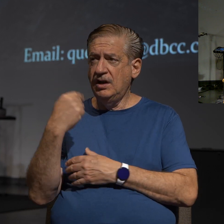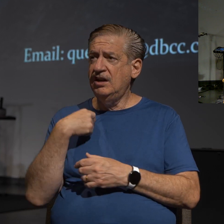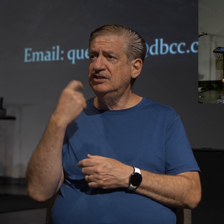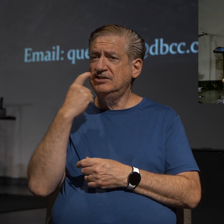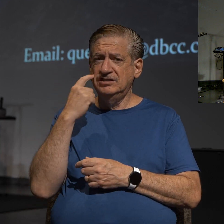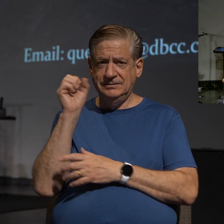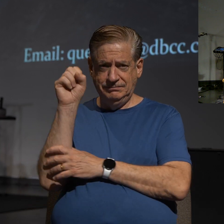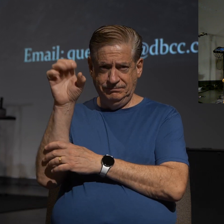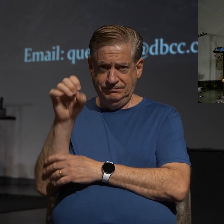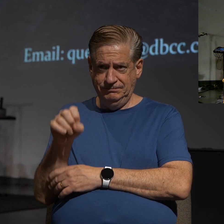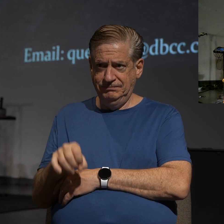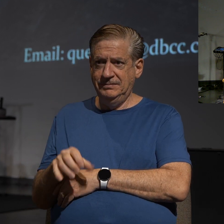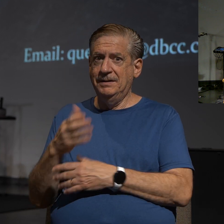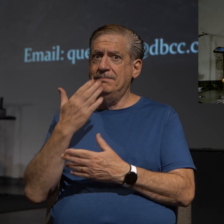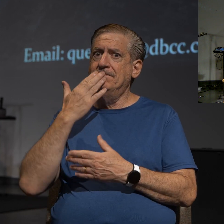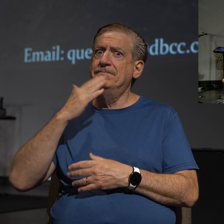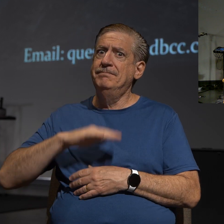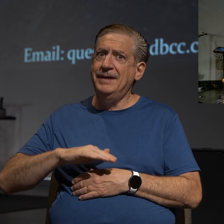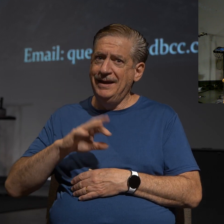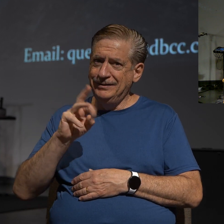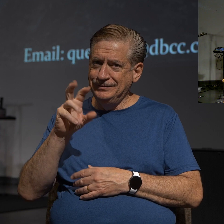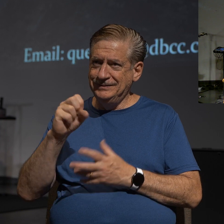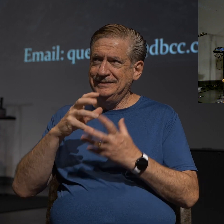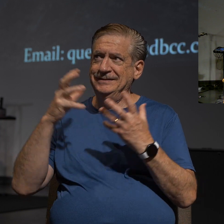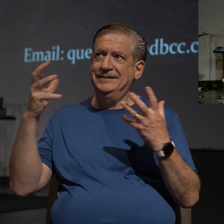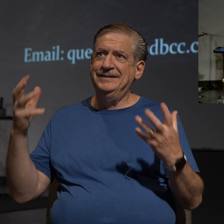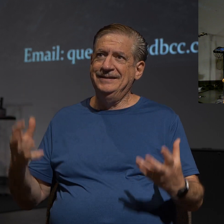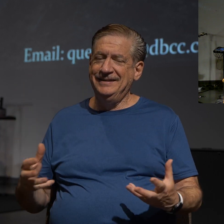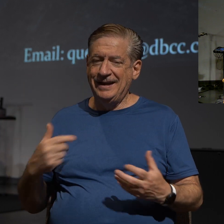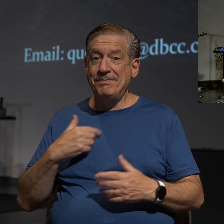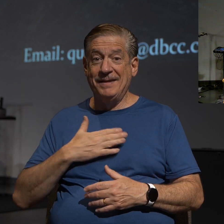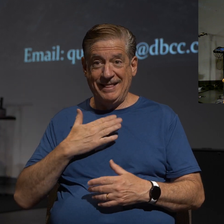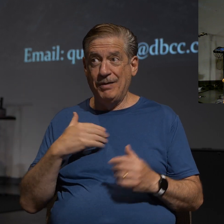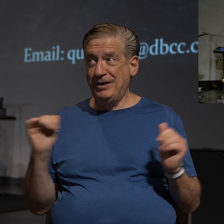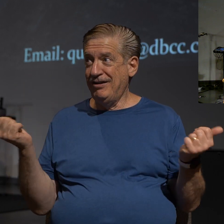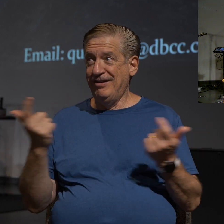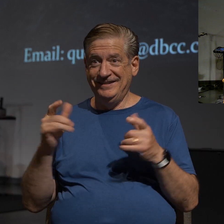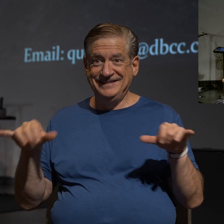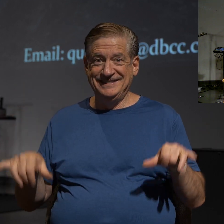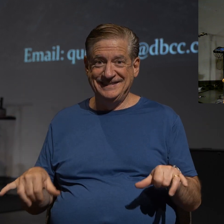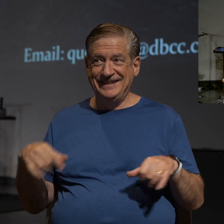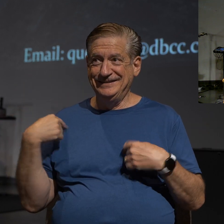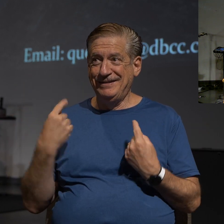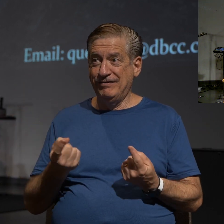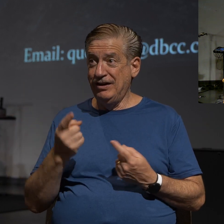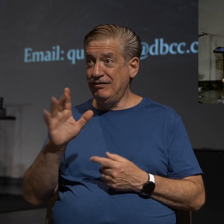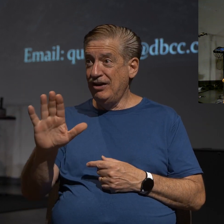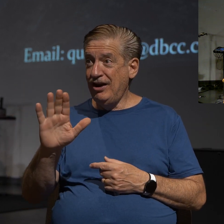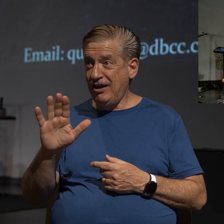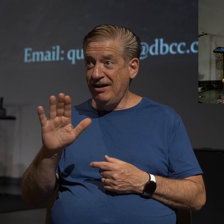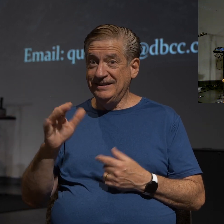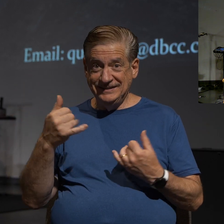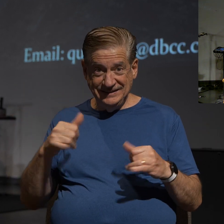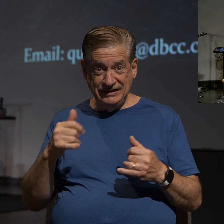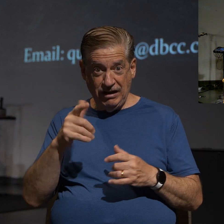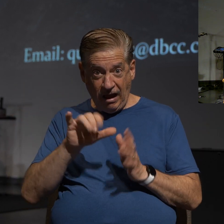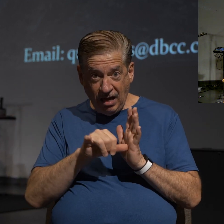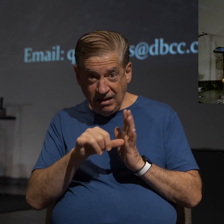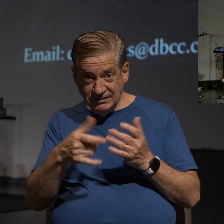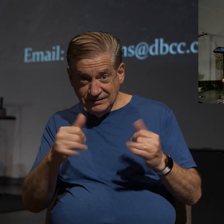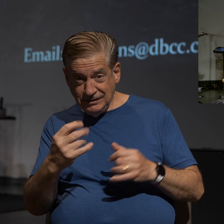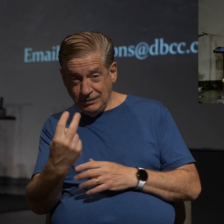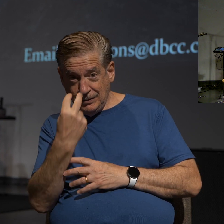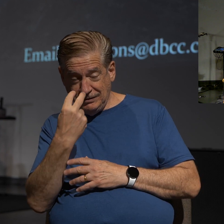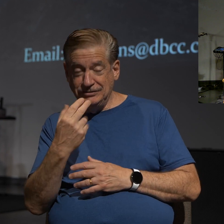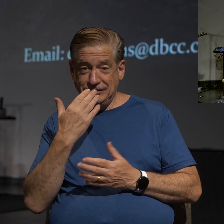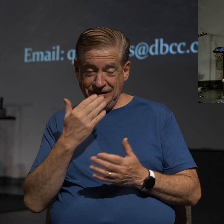given you a ton of bad news. And I'm glad that you've all stayed so far. If you're online and still watching, thank you. Hang on. The good